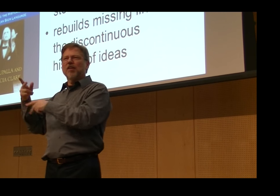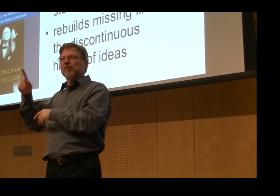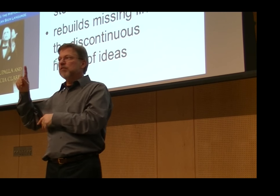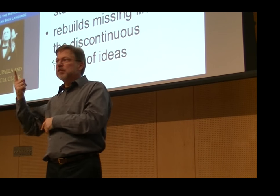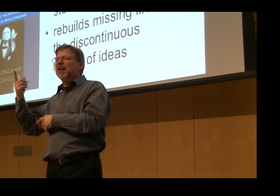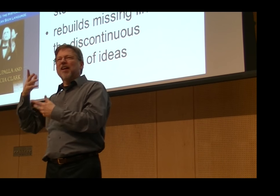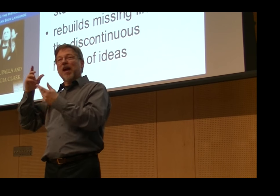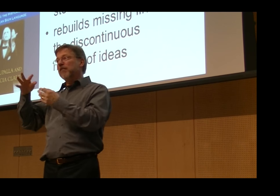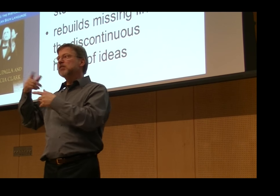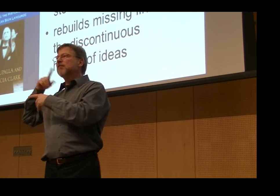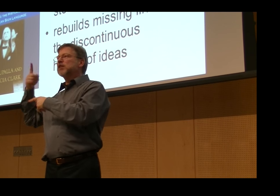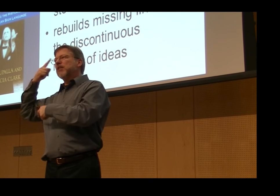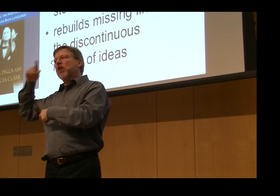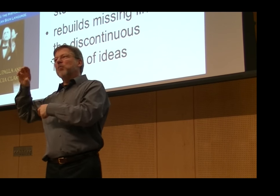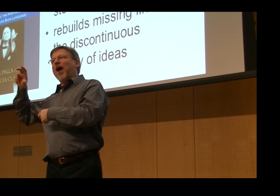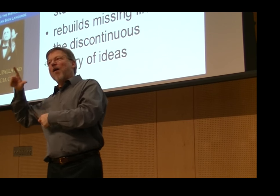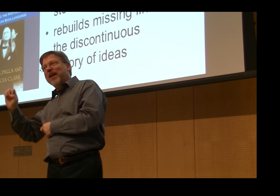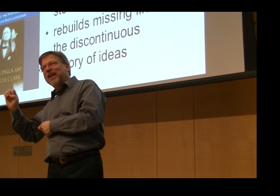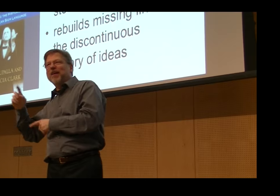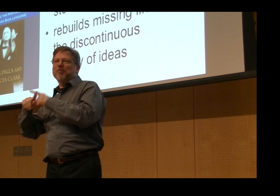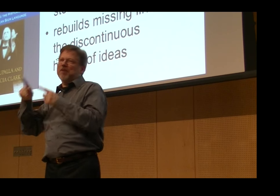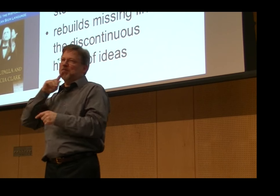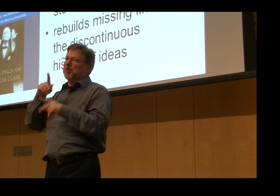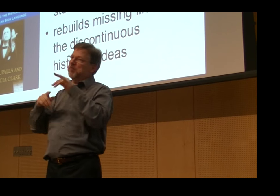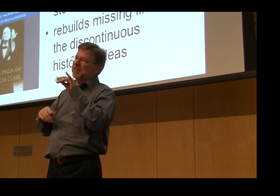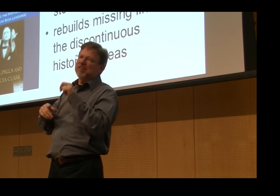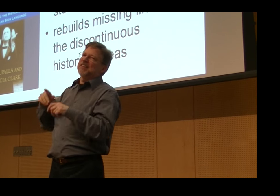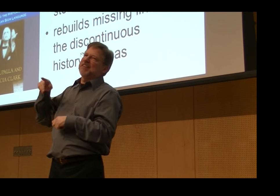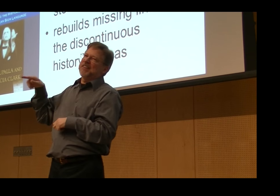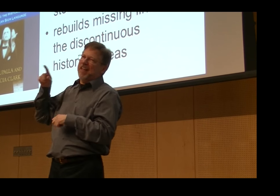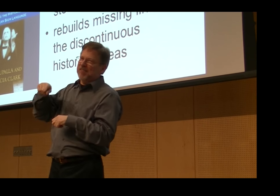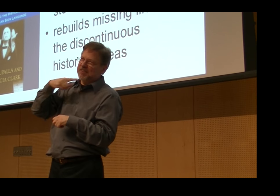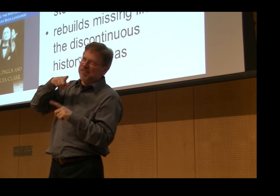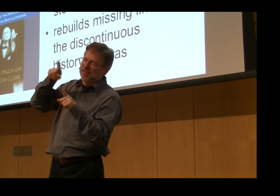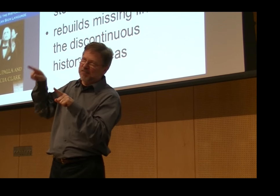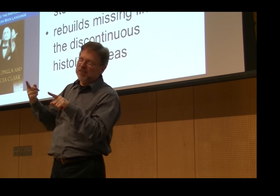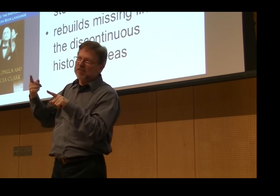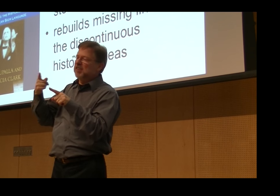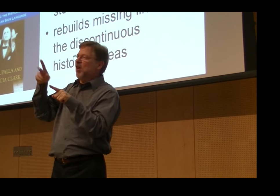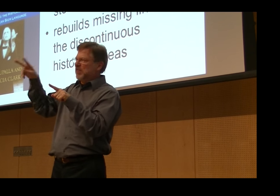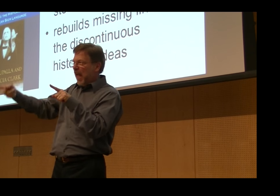language, when it becomes a Creole in spoken languages, you can't refer to the